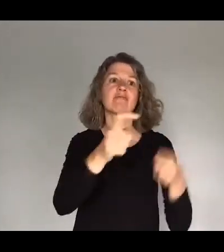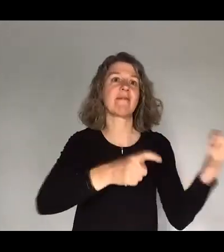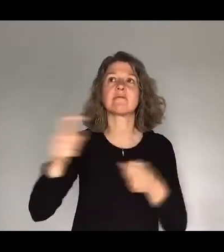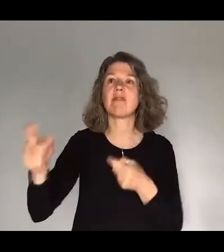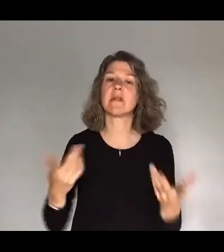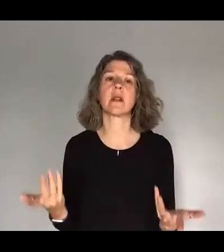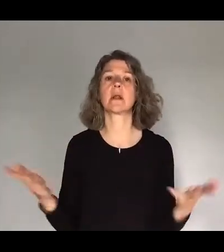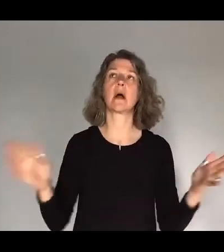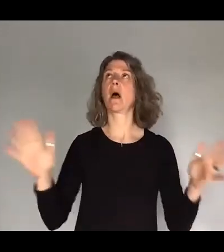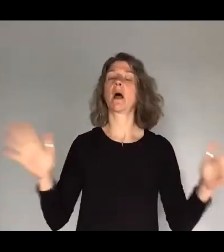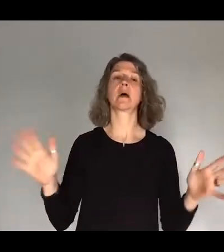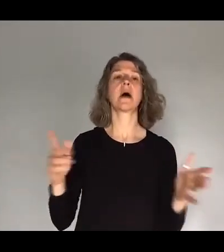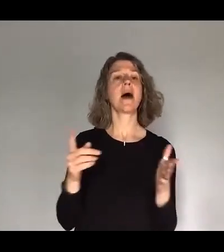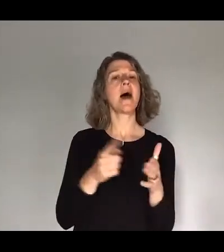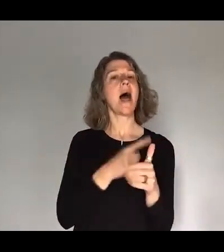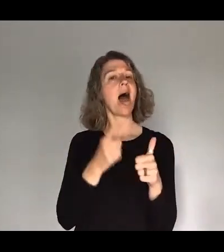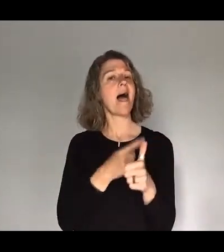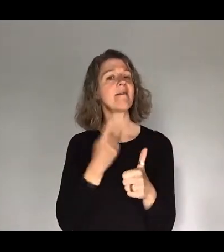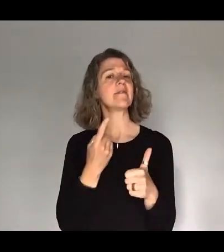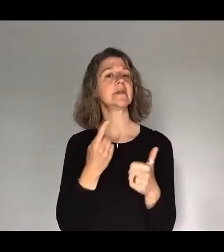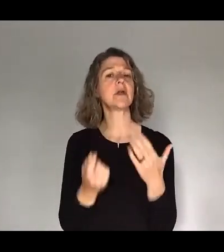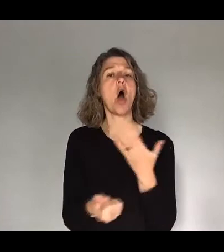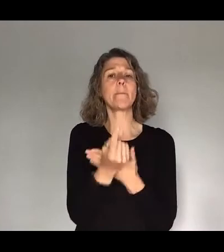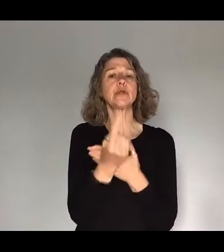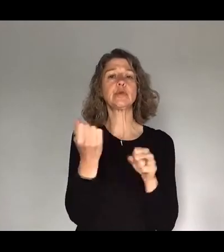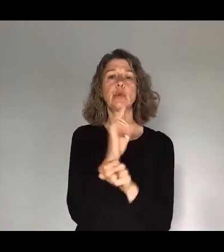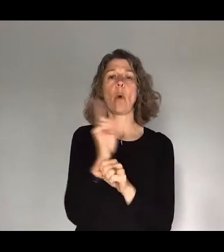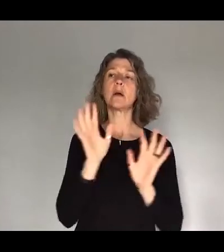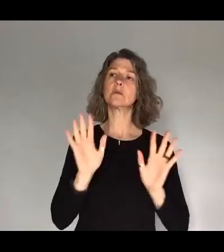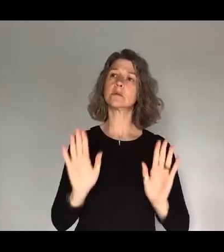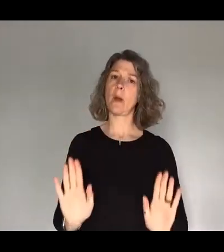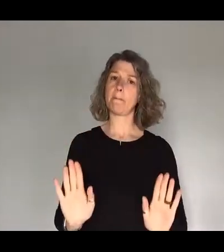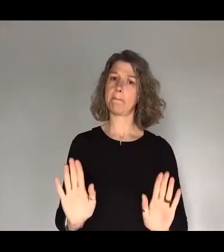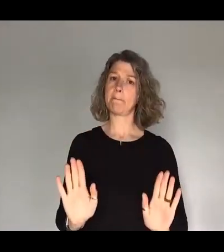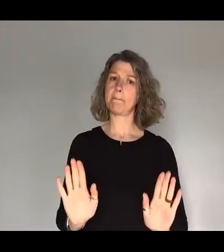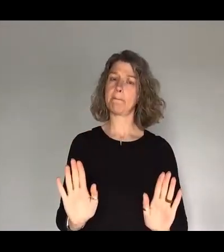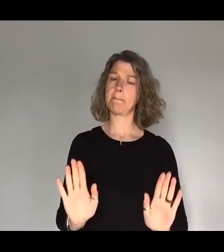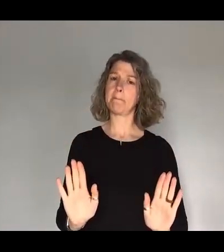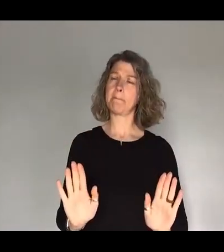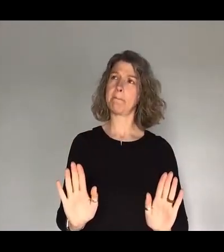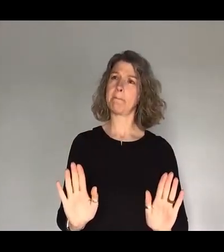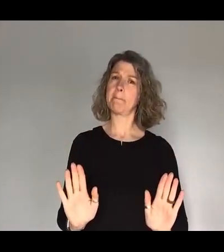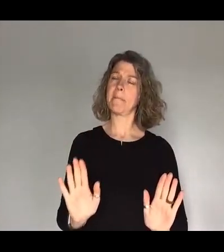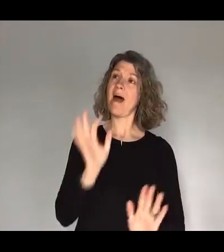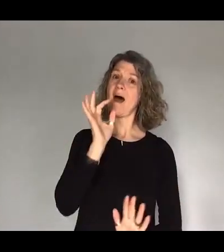Alpha gives you opportunity to pause and to really ask the big questions about life.